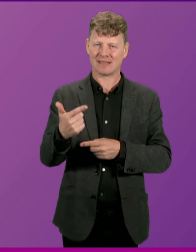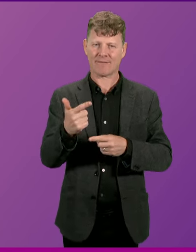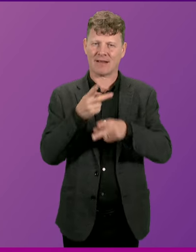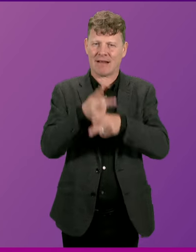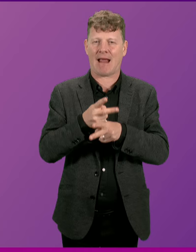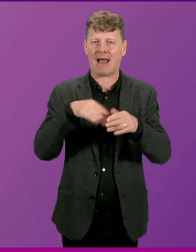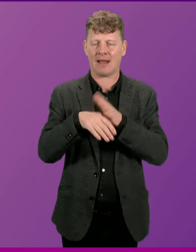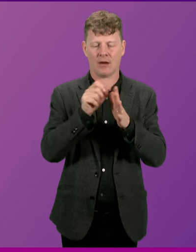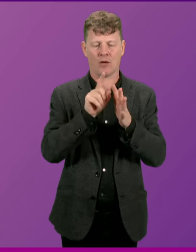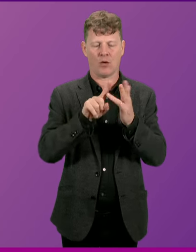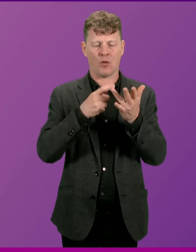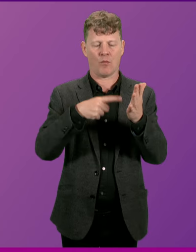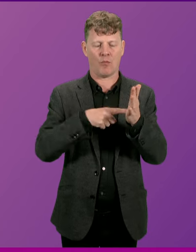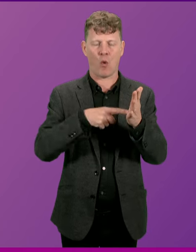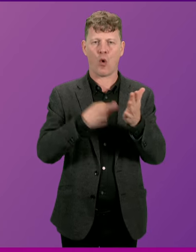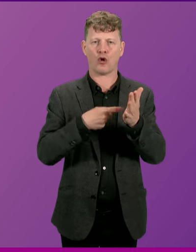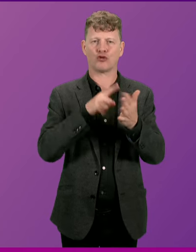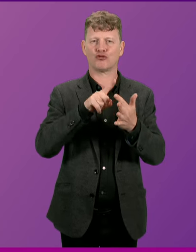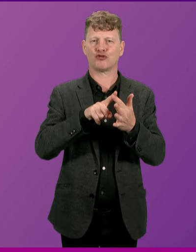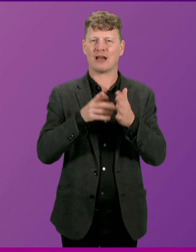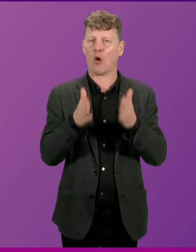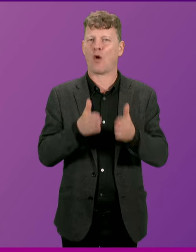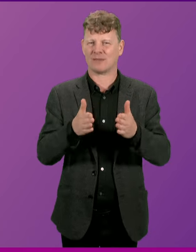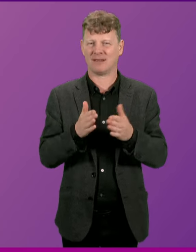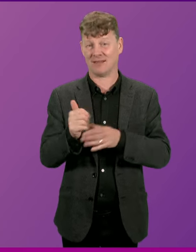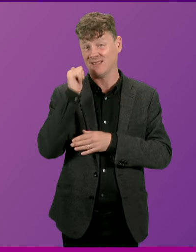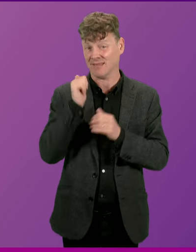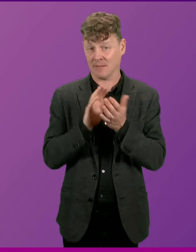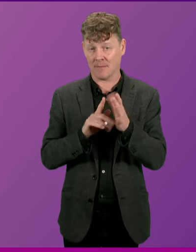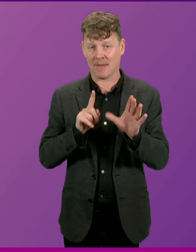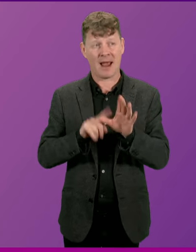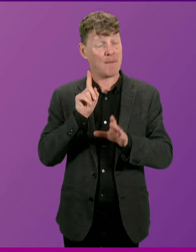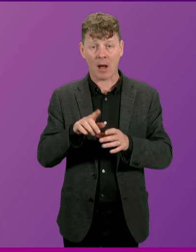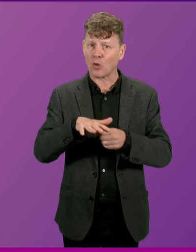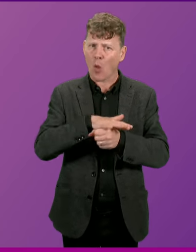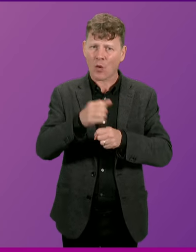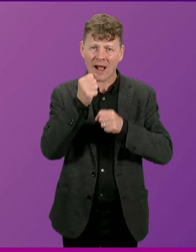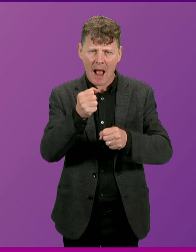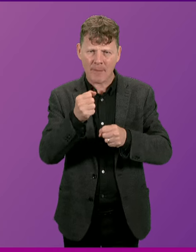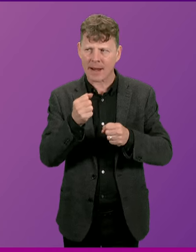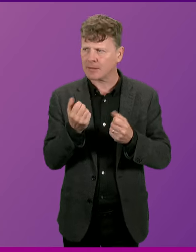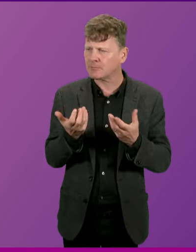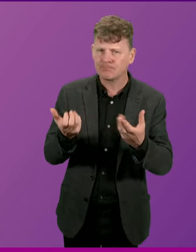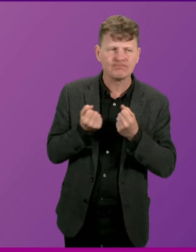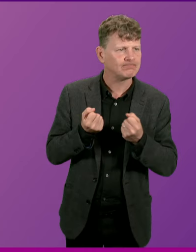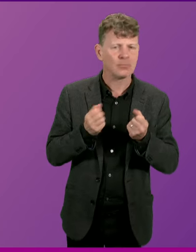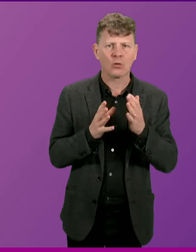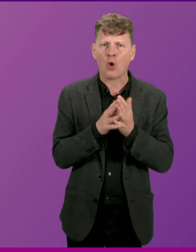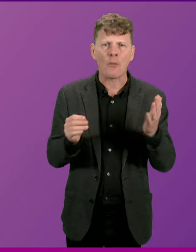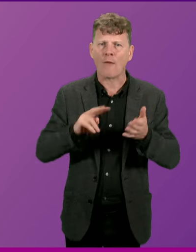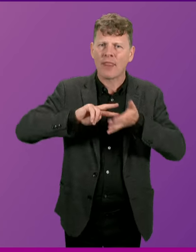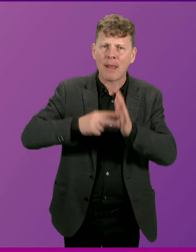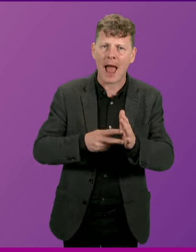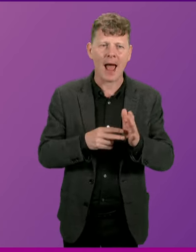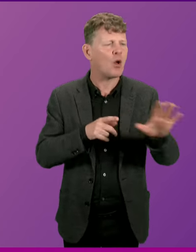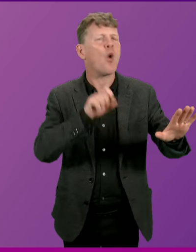submitted to ministers on the 24th of May. But despite repeated requests, local campaigners still haven't received a copy of the plan, being told it would